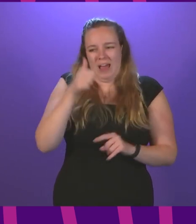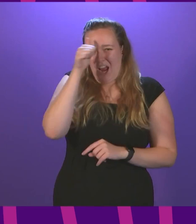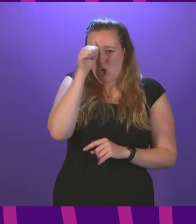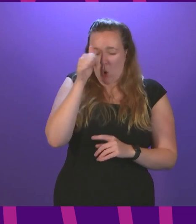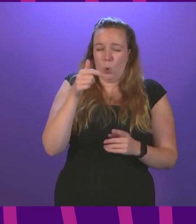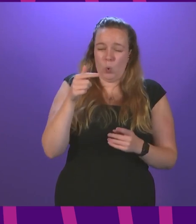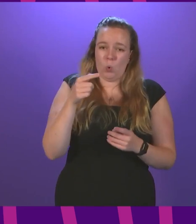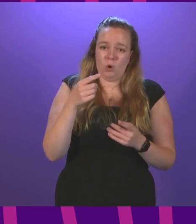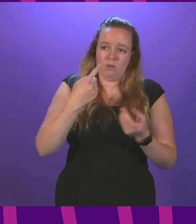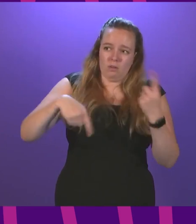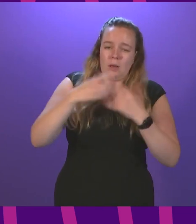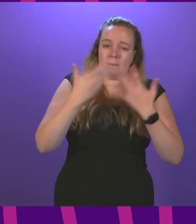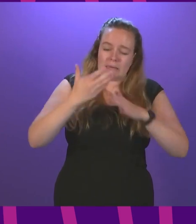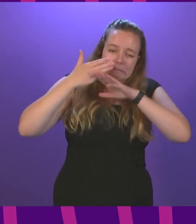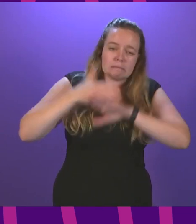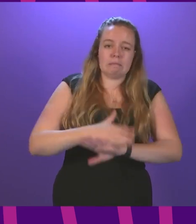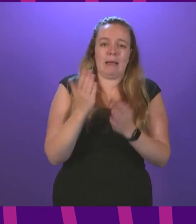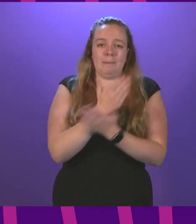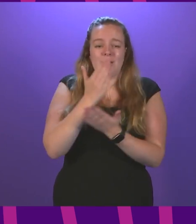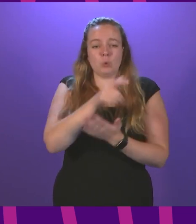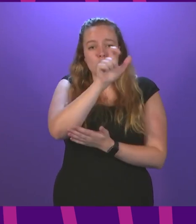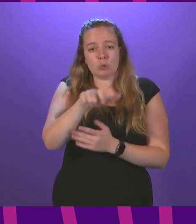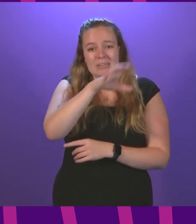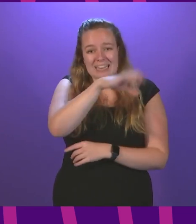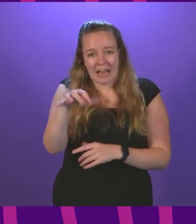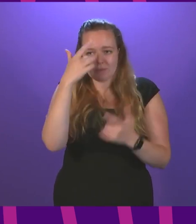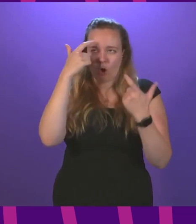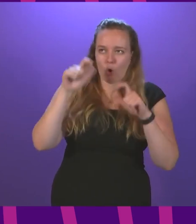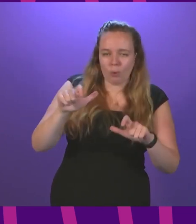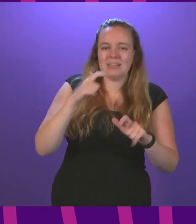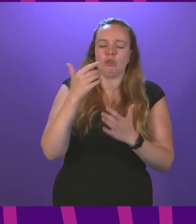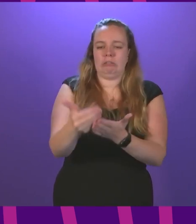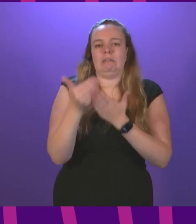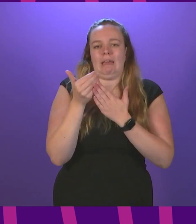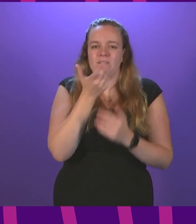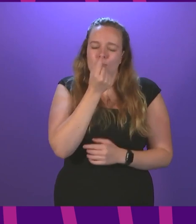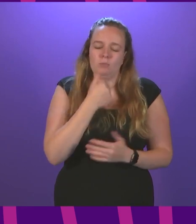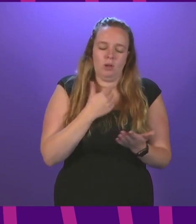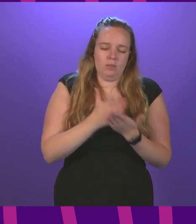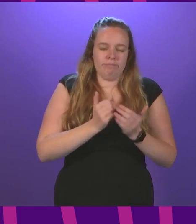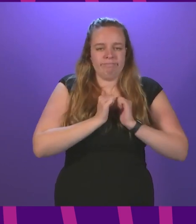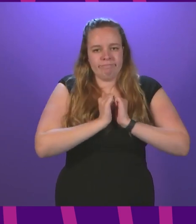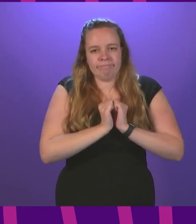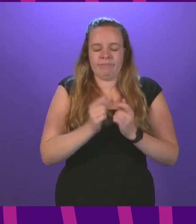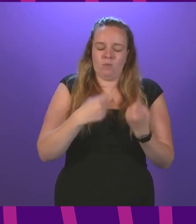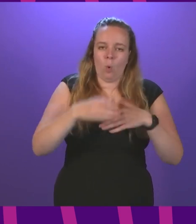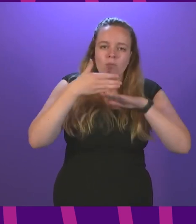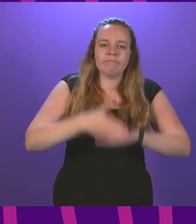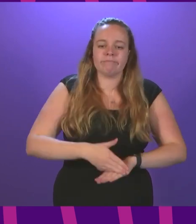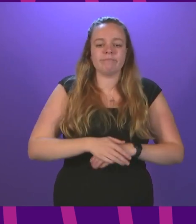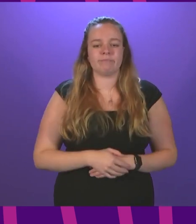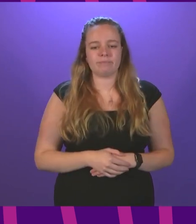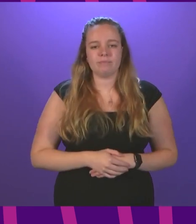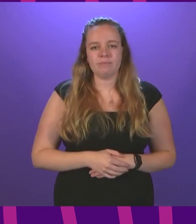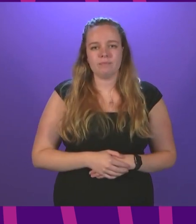effort has gone into making student campuses and accommodation as safe as possible, and I am deeply grateful for all of those efforts.